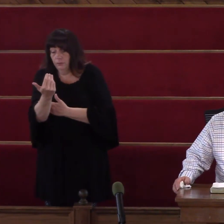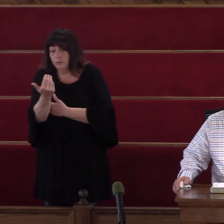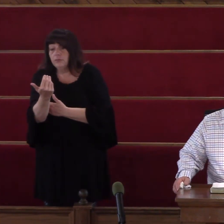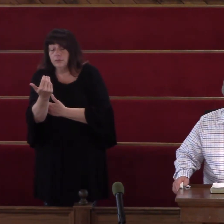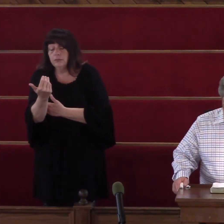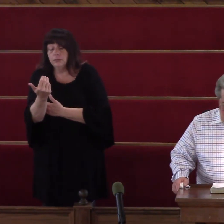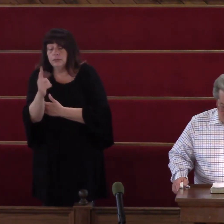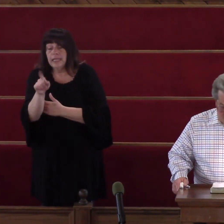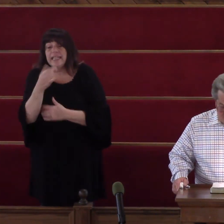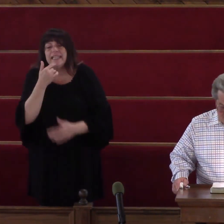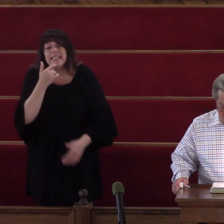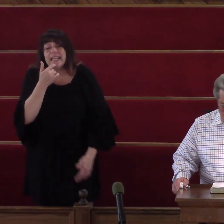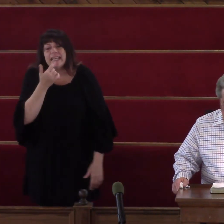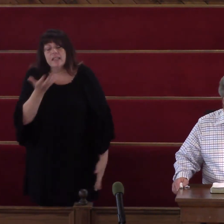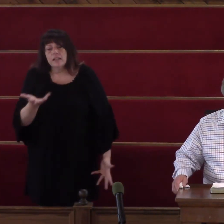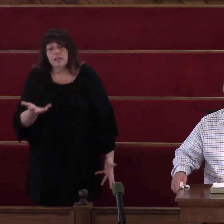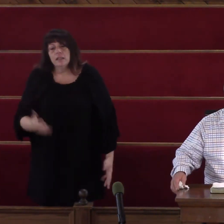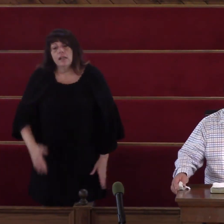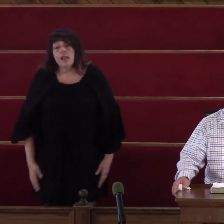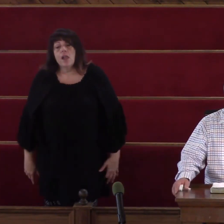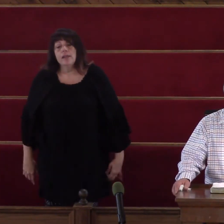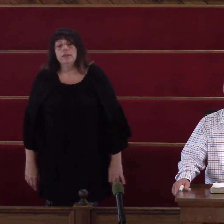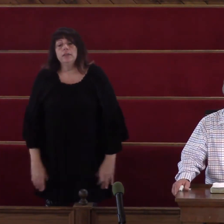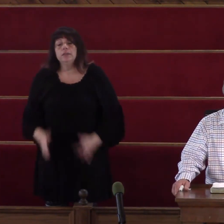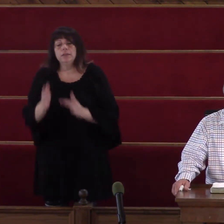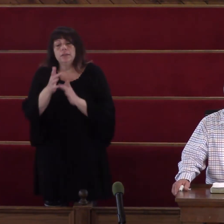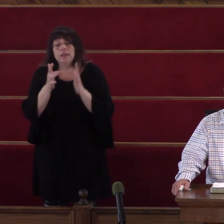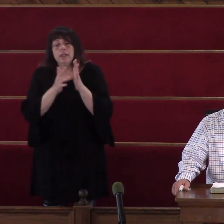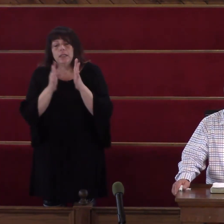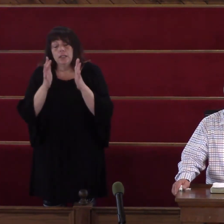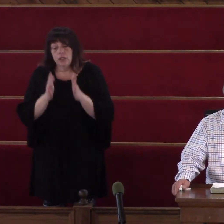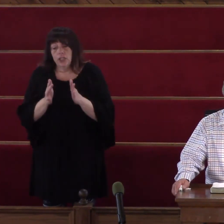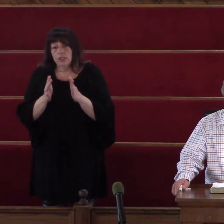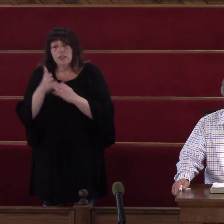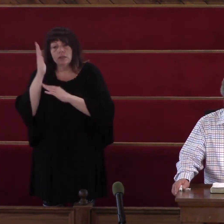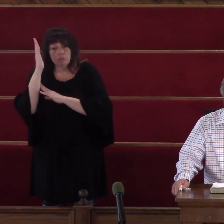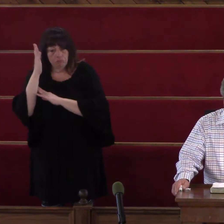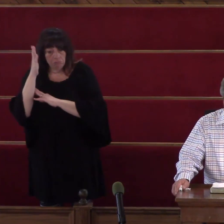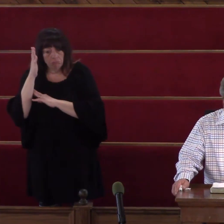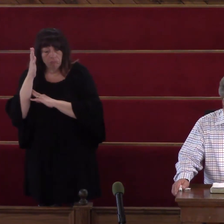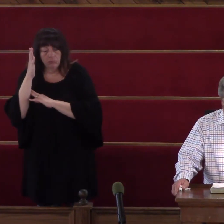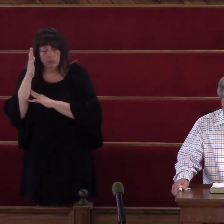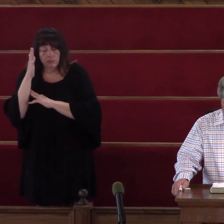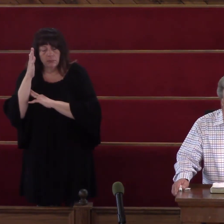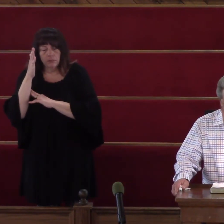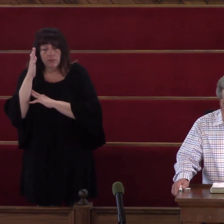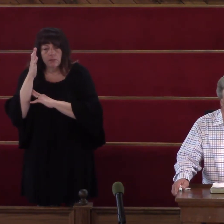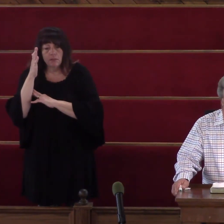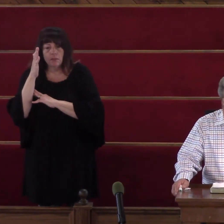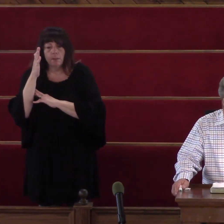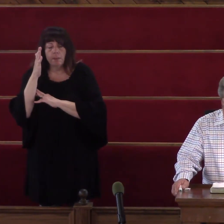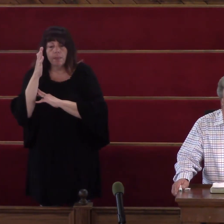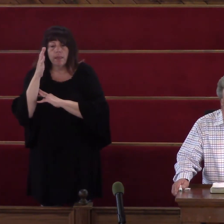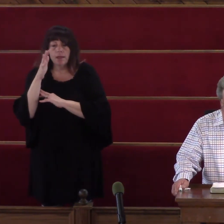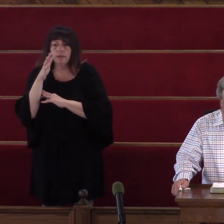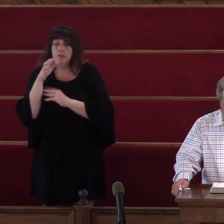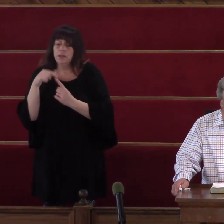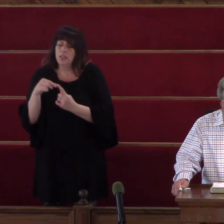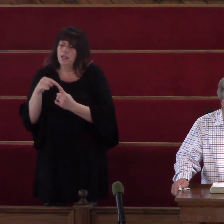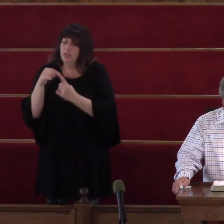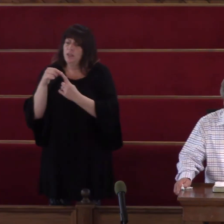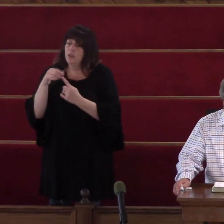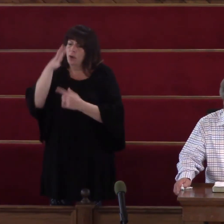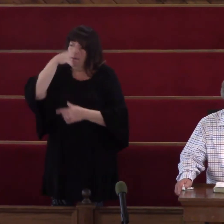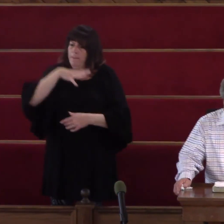And he said Jesus doing The speaking And a certain man Had two